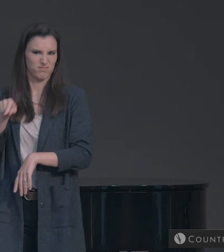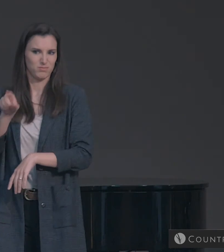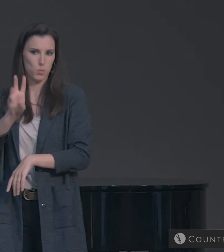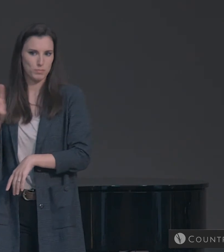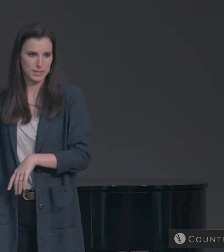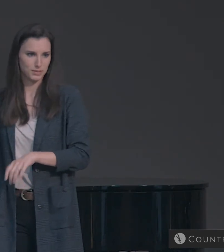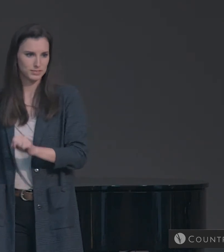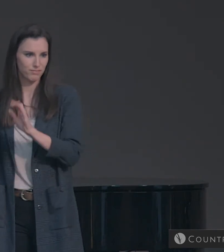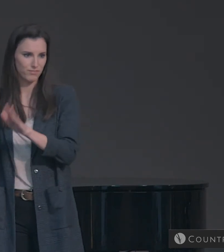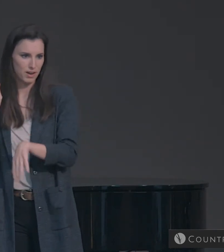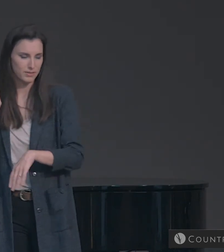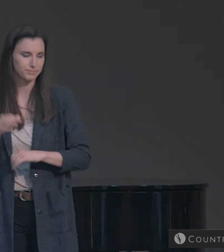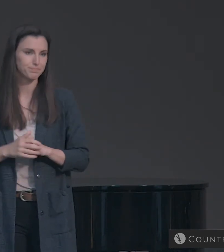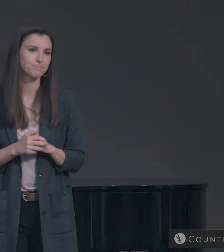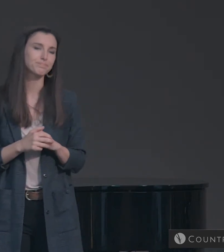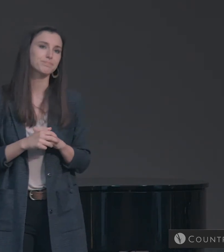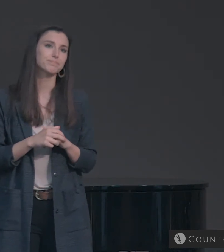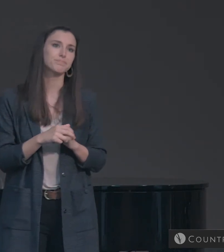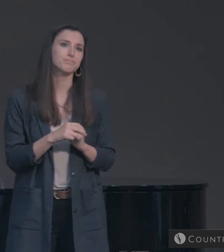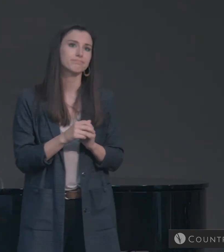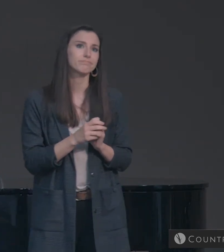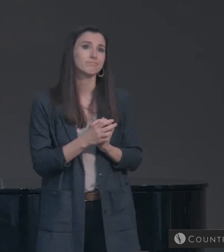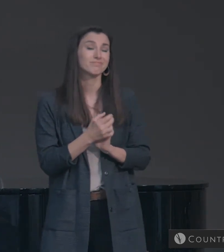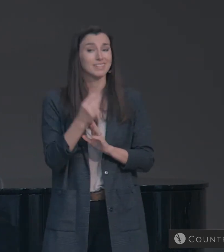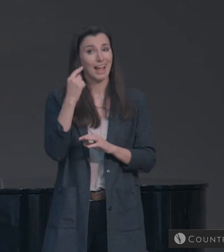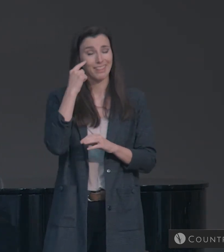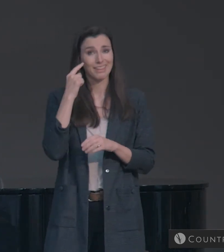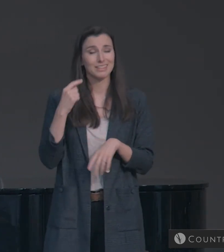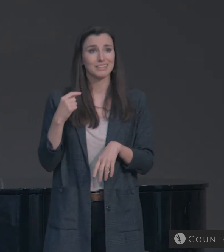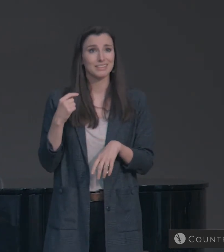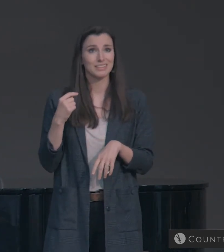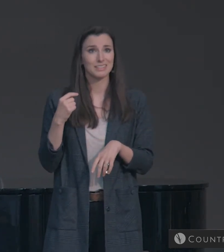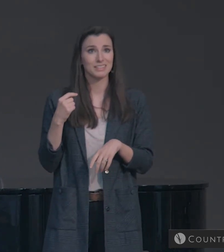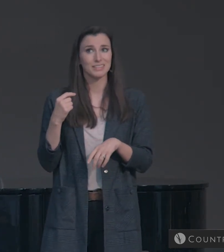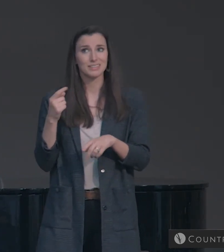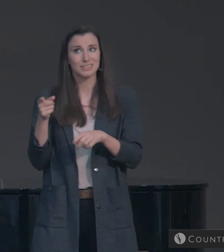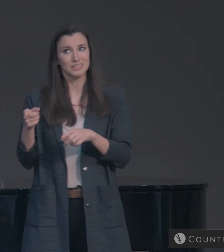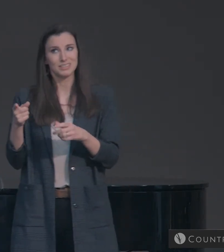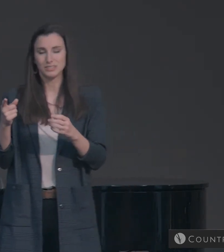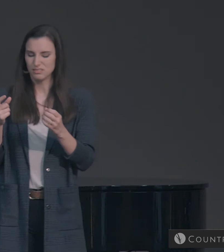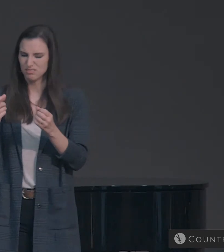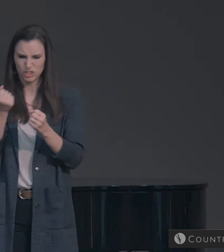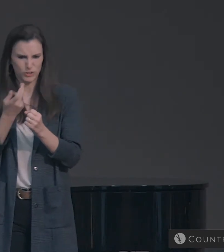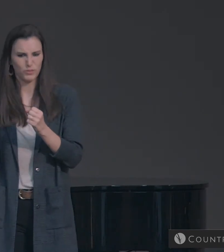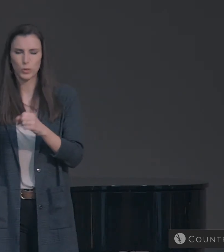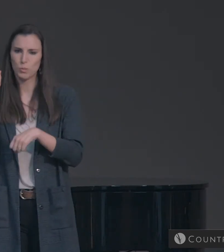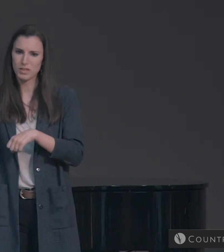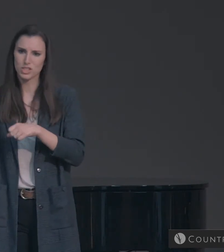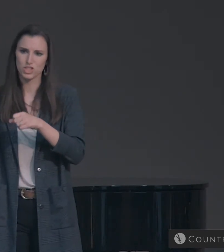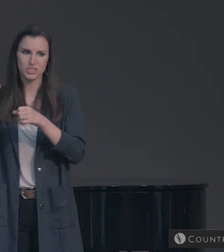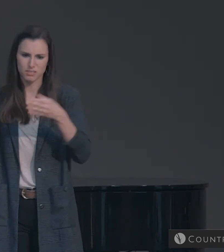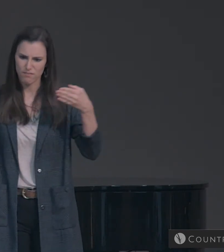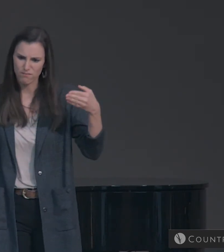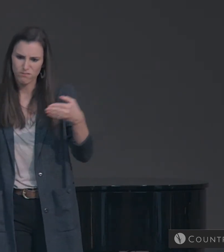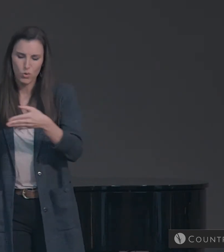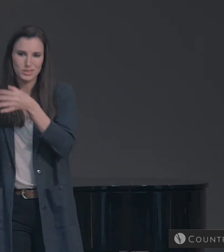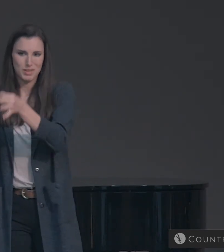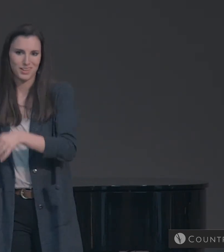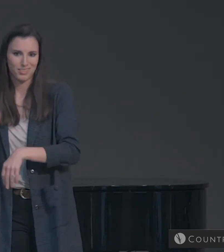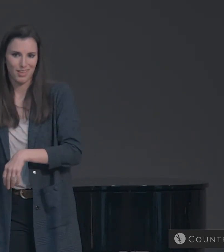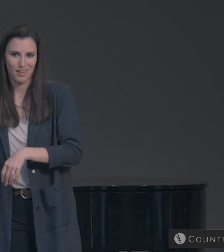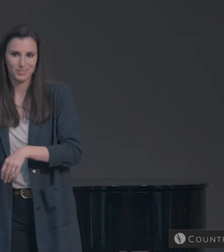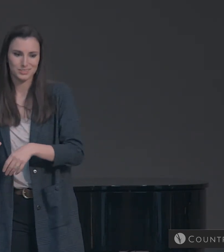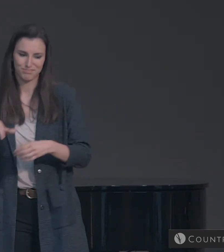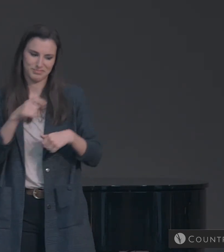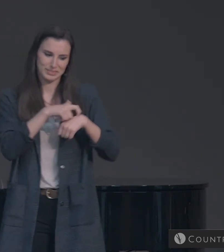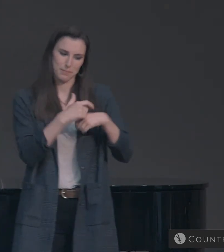And you can find, I think, a lot more devoted to explaining that than we have time for this morning because